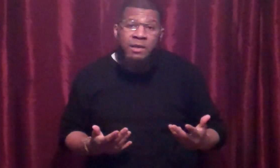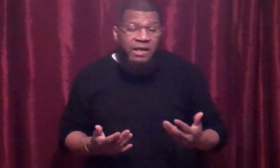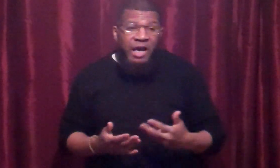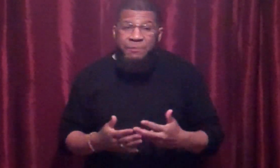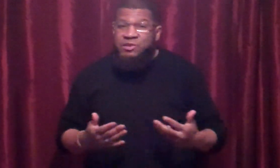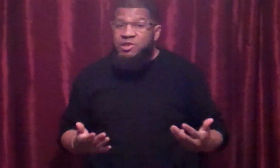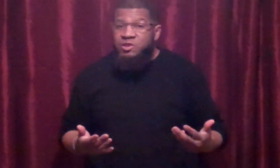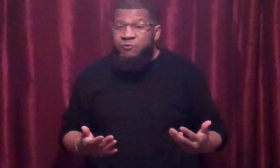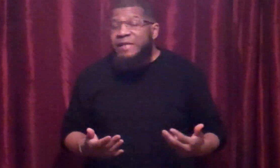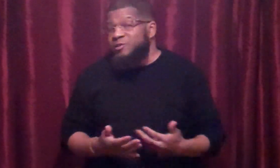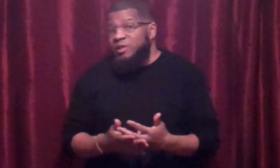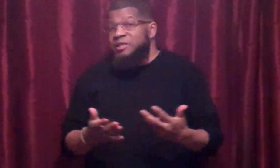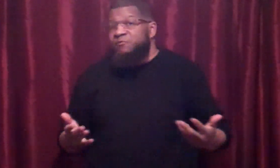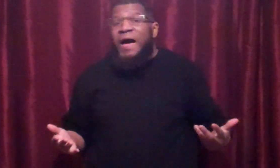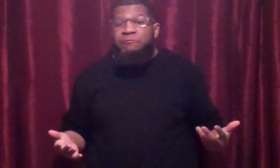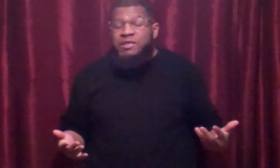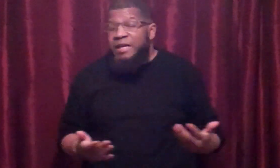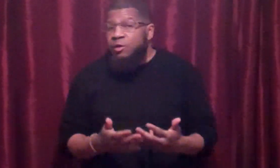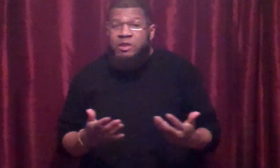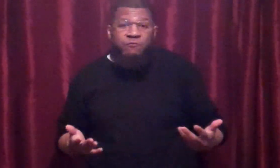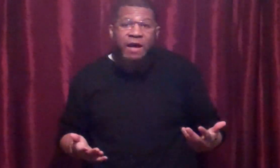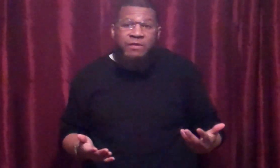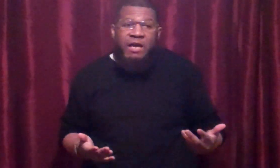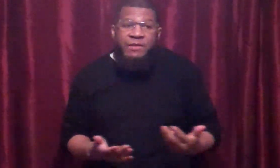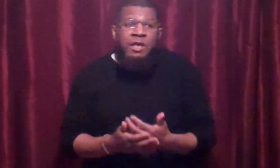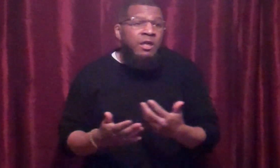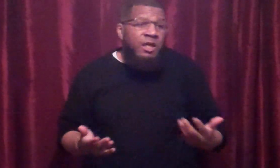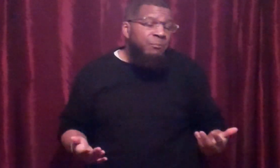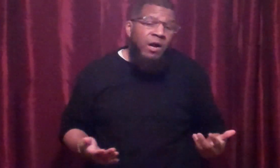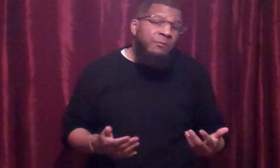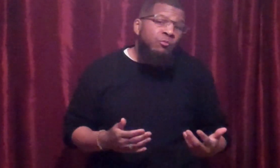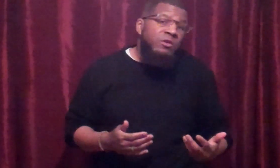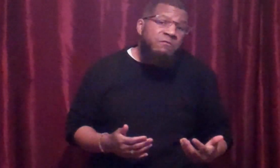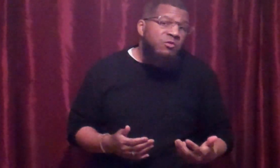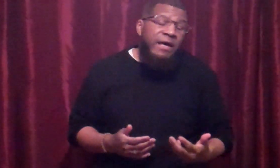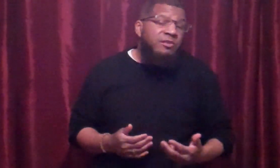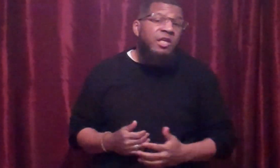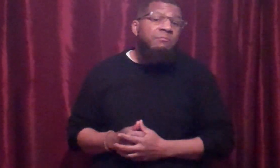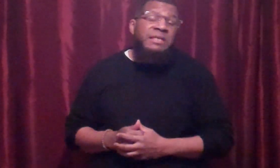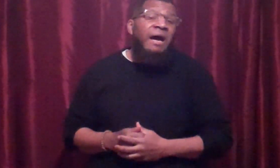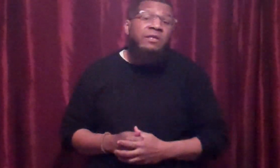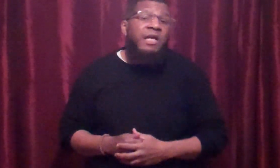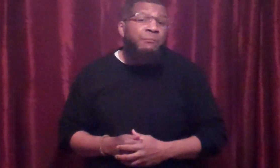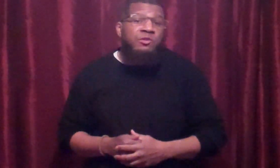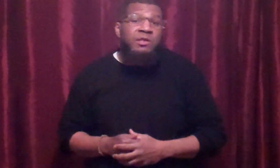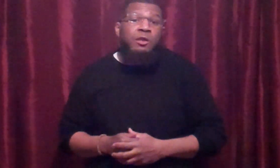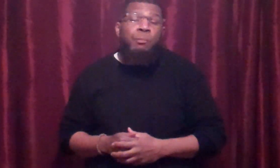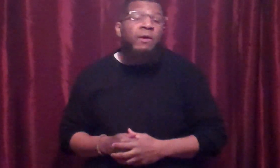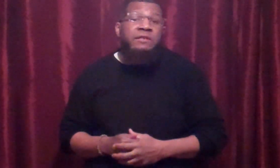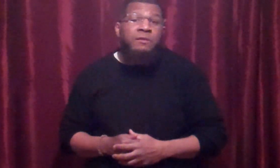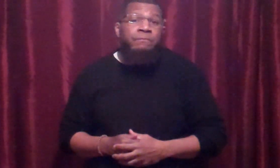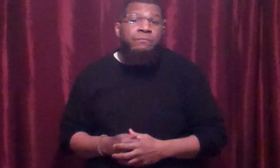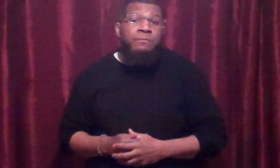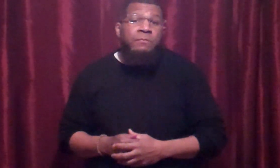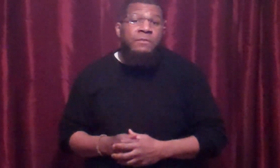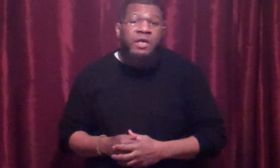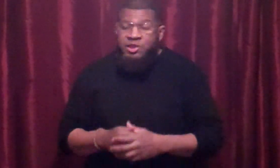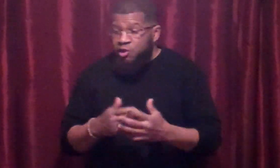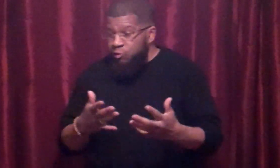Had I been 6 feet to his 5'10", or his 5'11", he probably wouldn't have tried to take me down at that particular point. He certainly